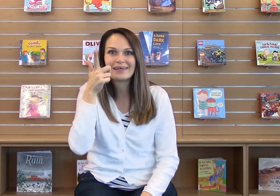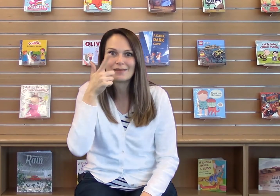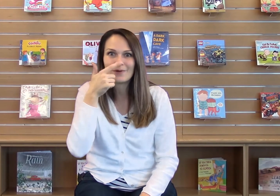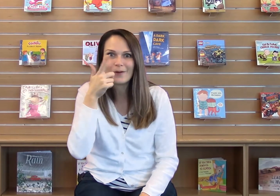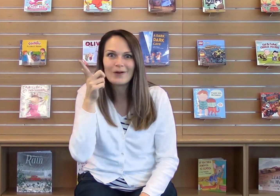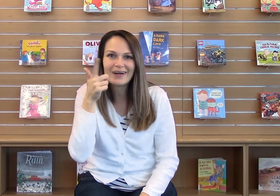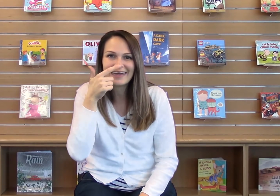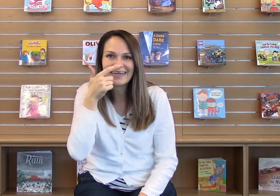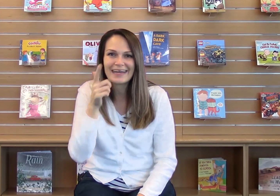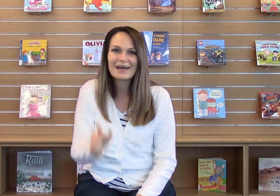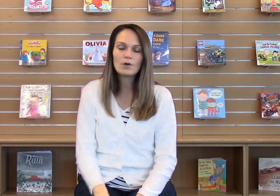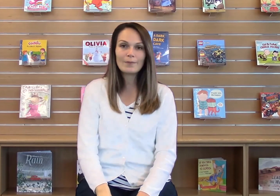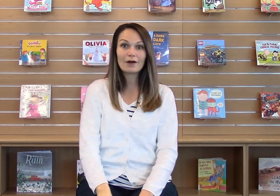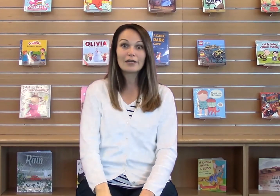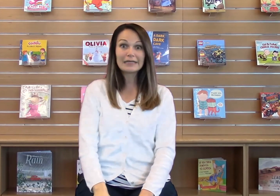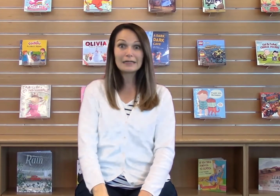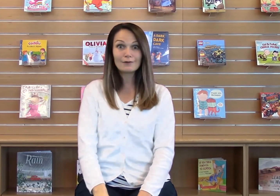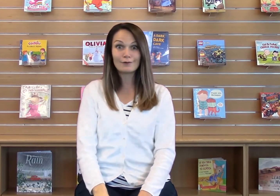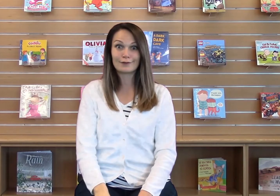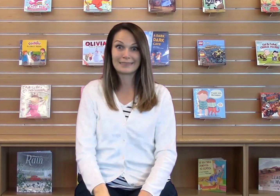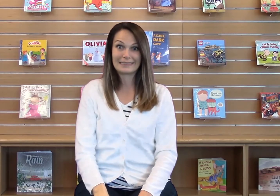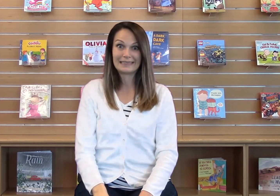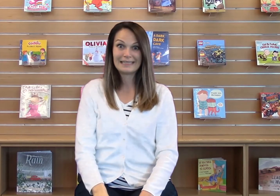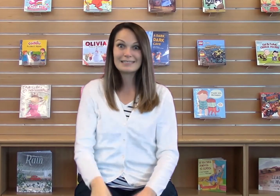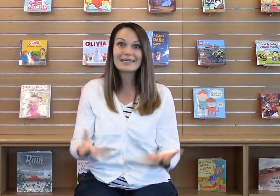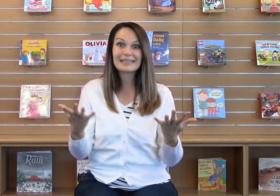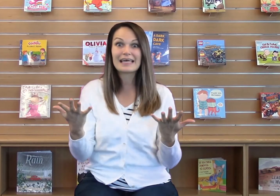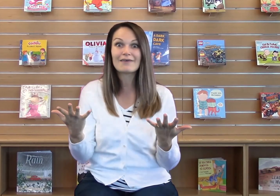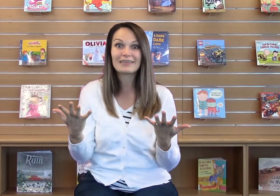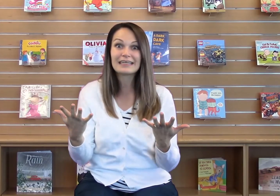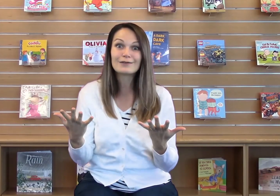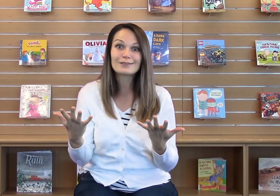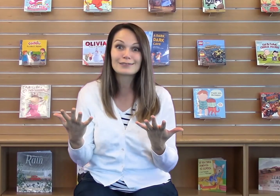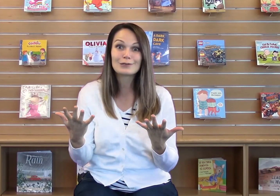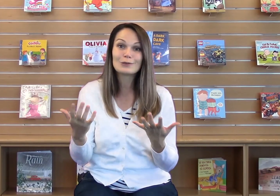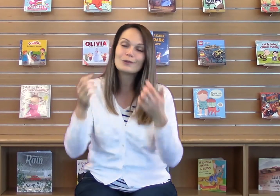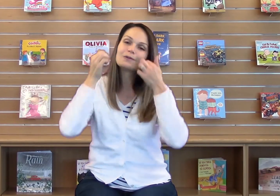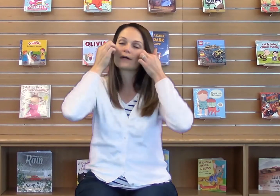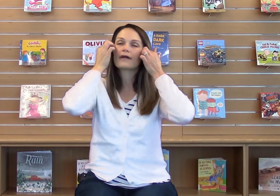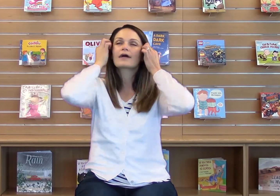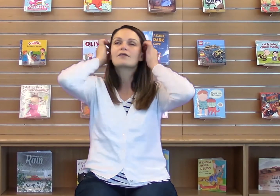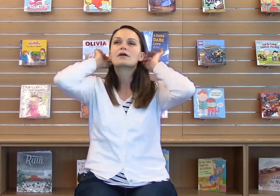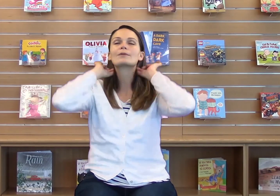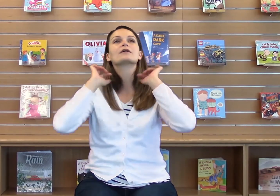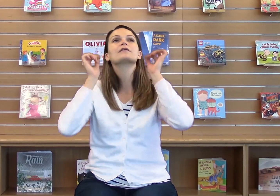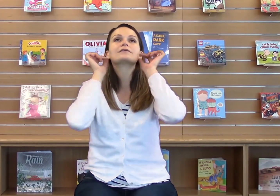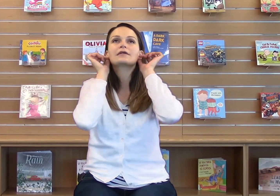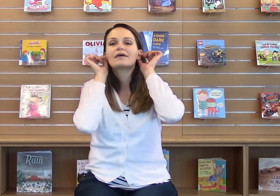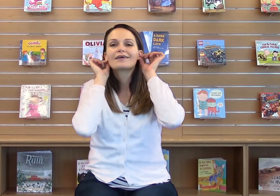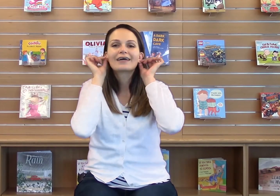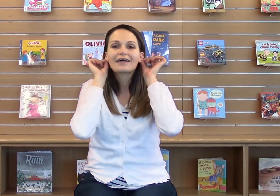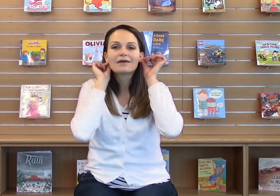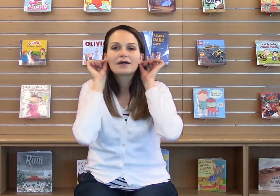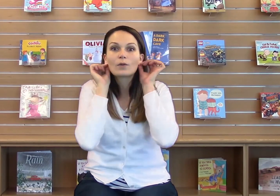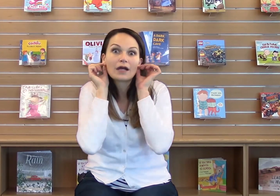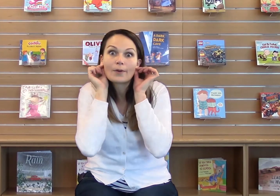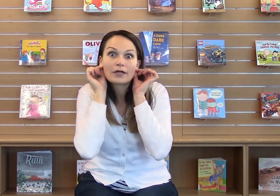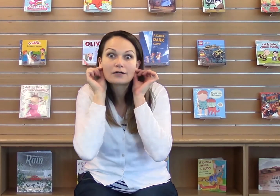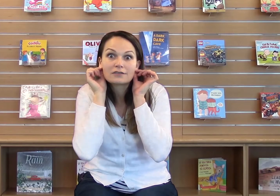in the morning. What about our ears? Do you guys have ears too? Alright, I've got to find my ears. Ready? We've got to wake up our ears.